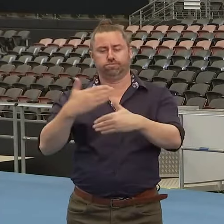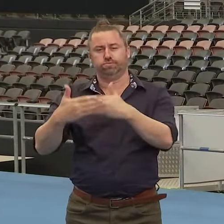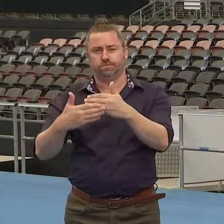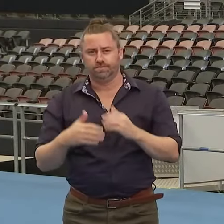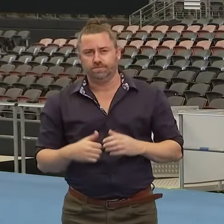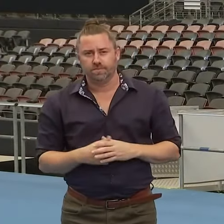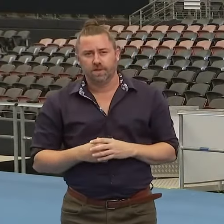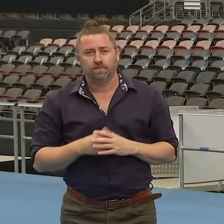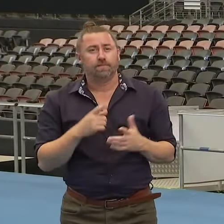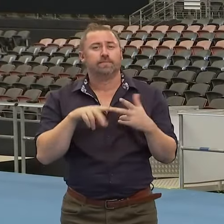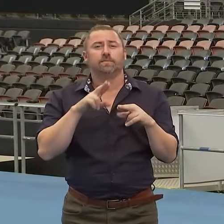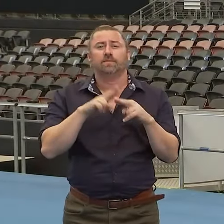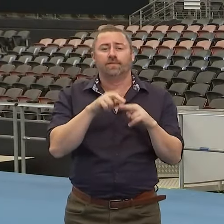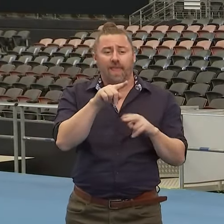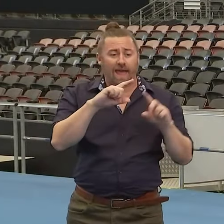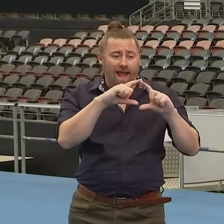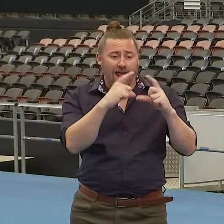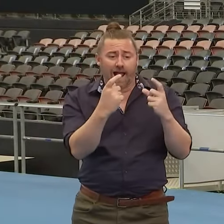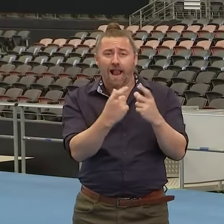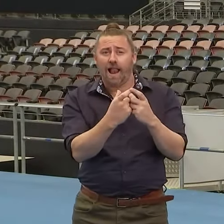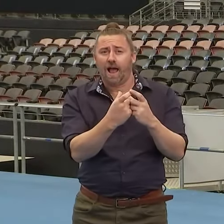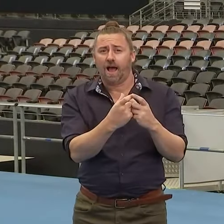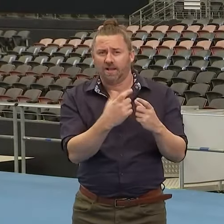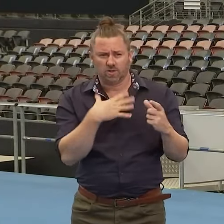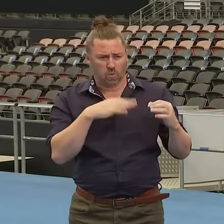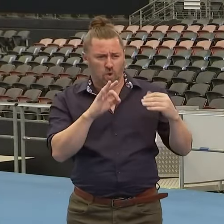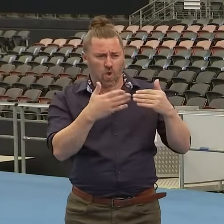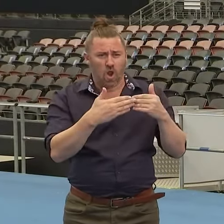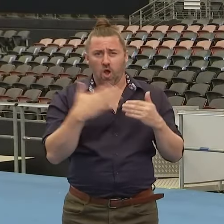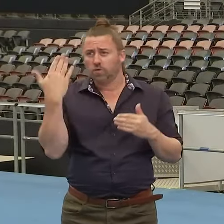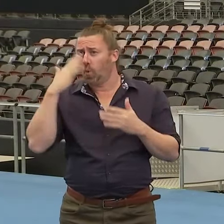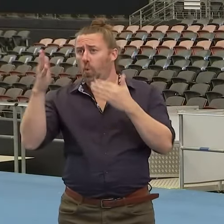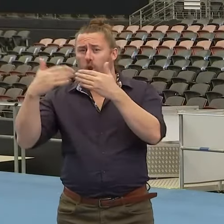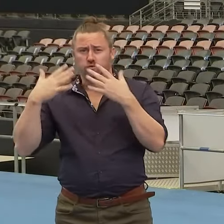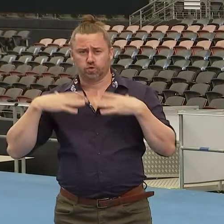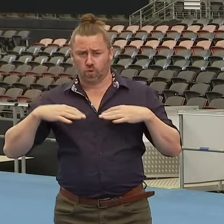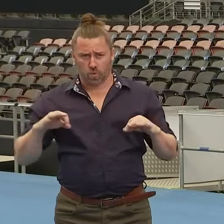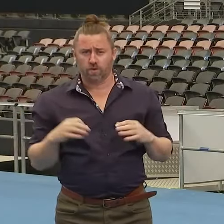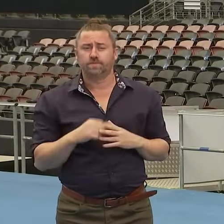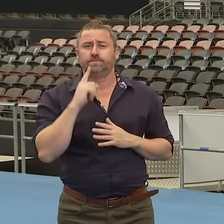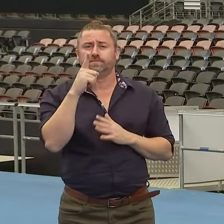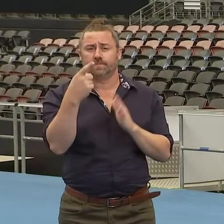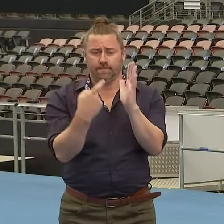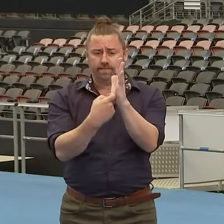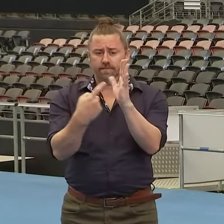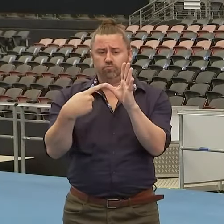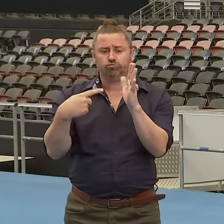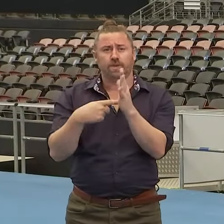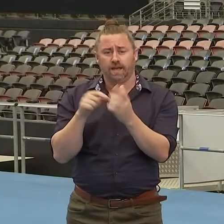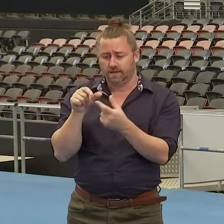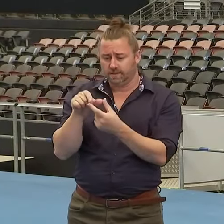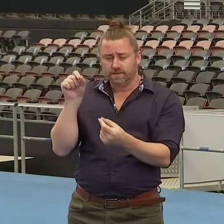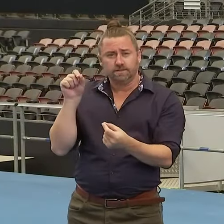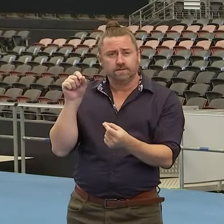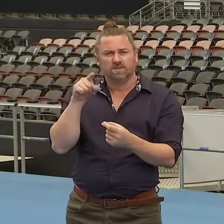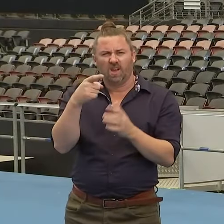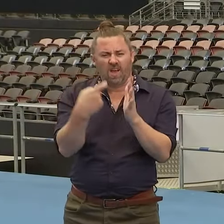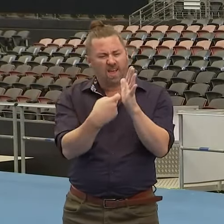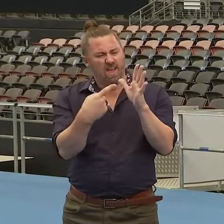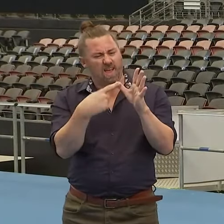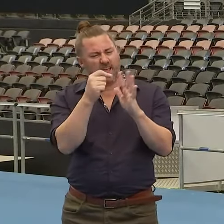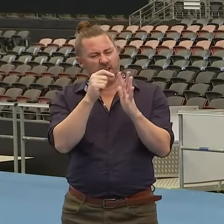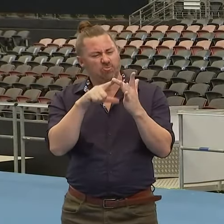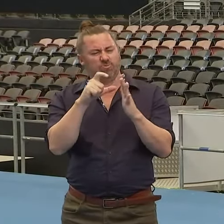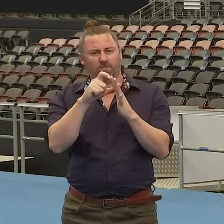schools or the closure of classrooms as a last resort. So RATS, rapid antigen tests,